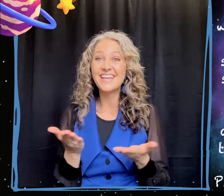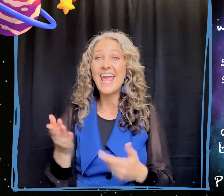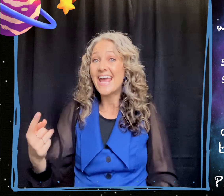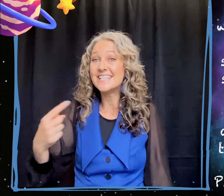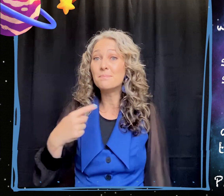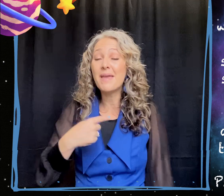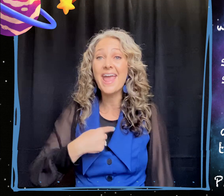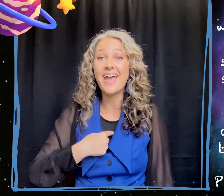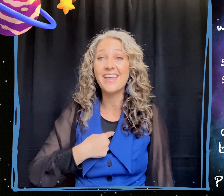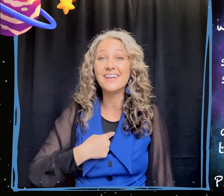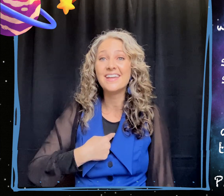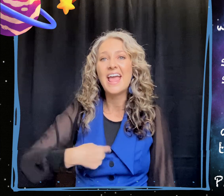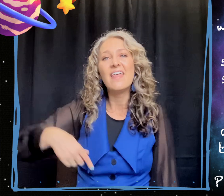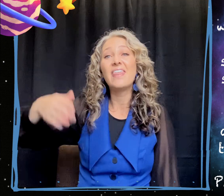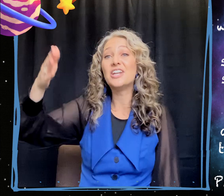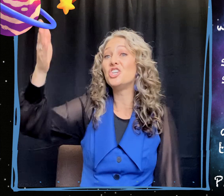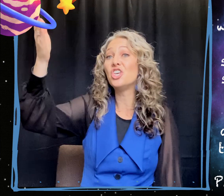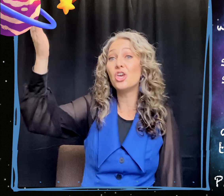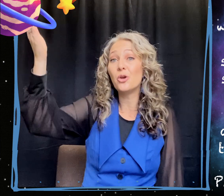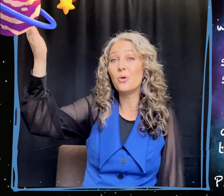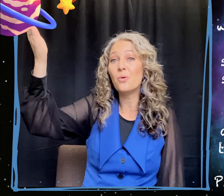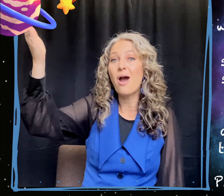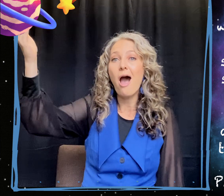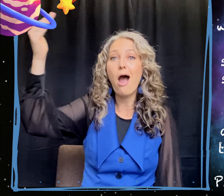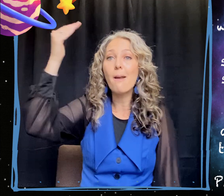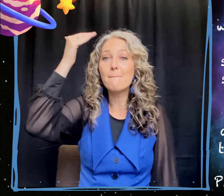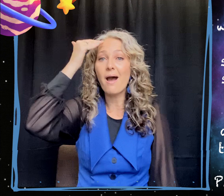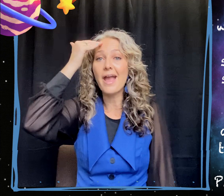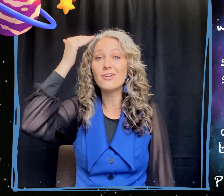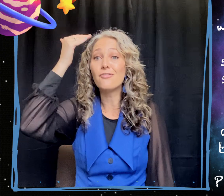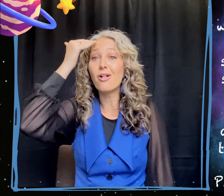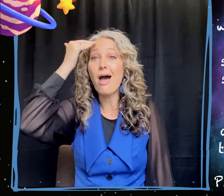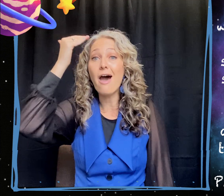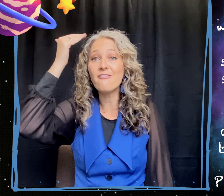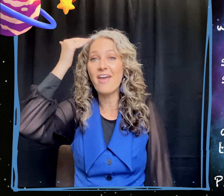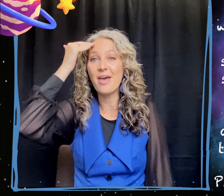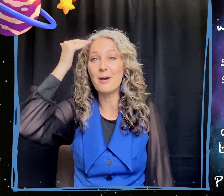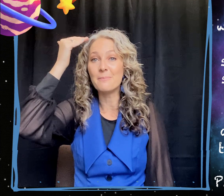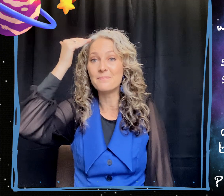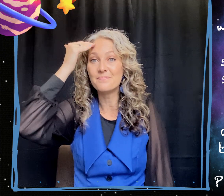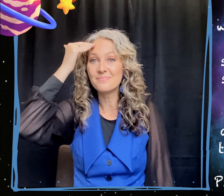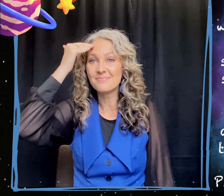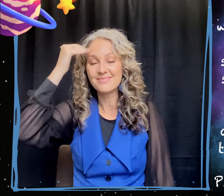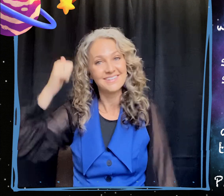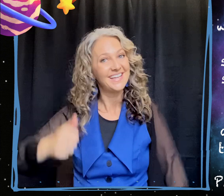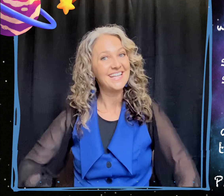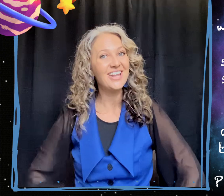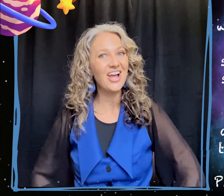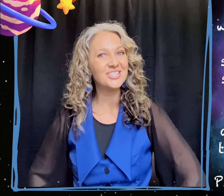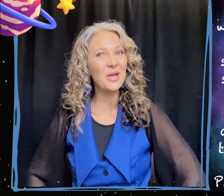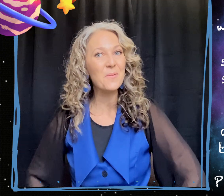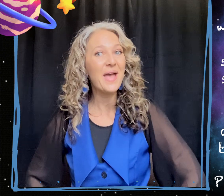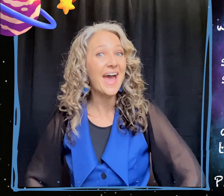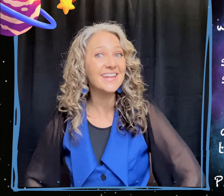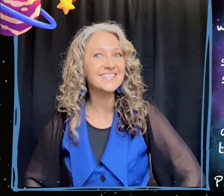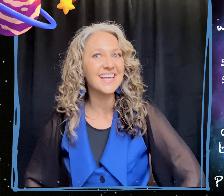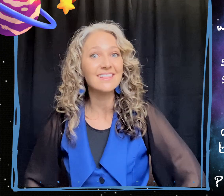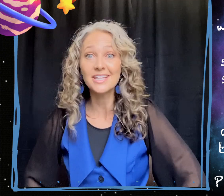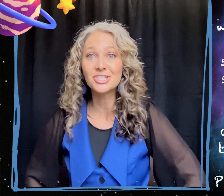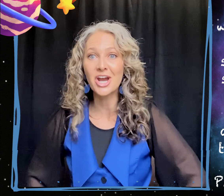is man that you are mindful of him? Not so bad, is it? Let's